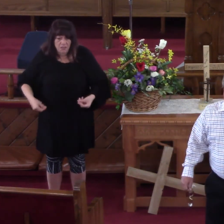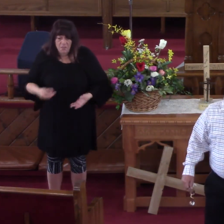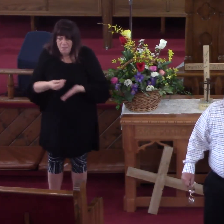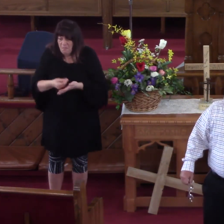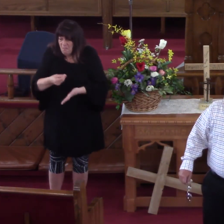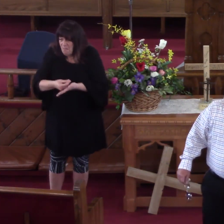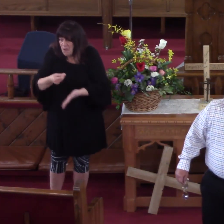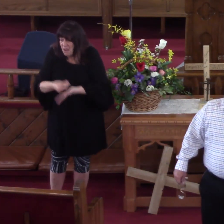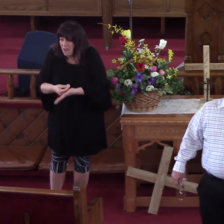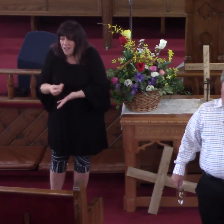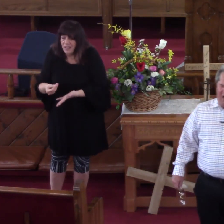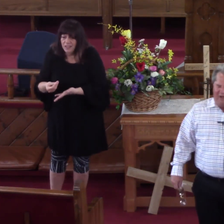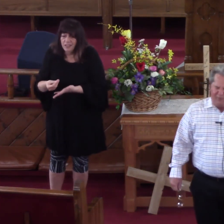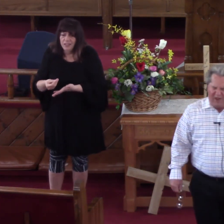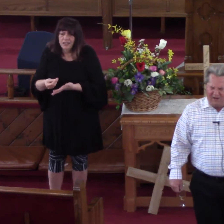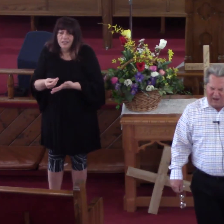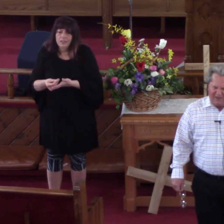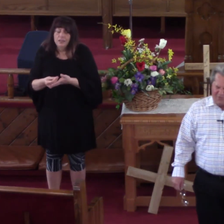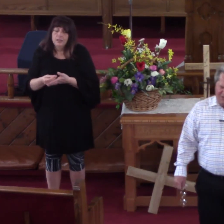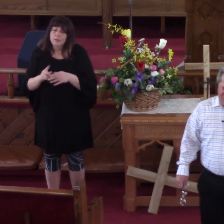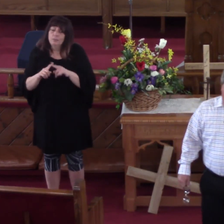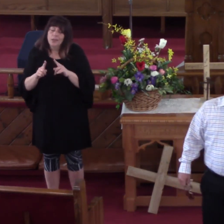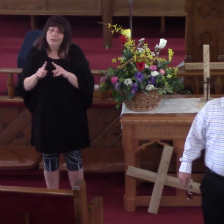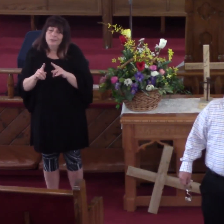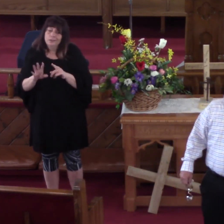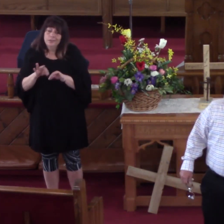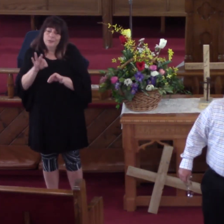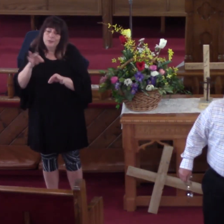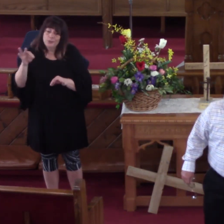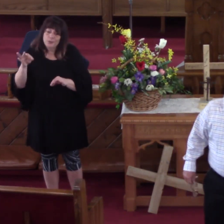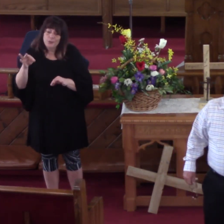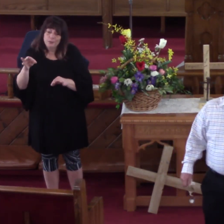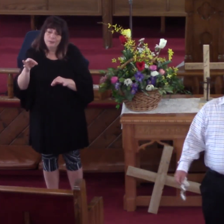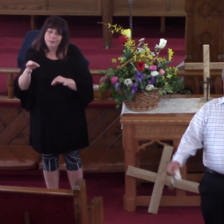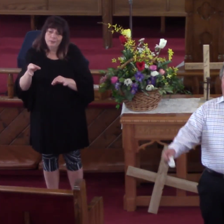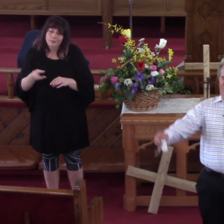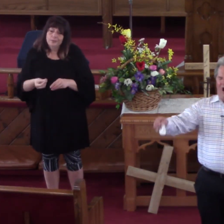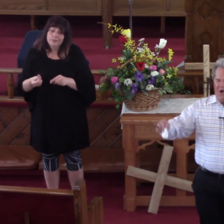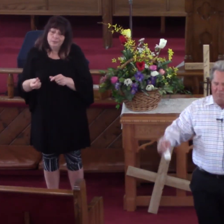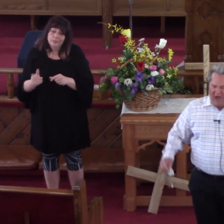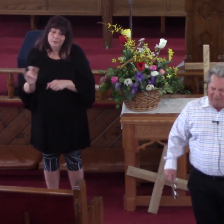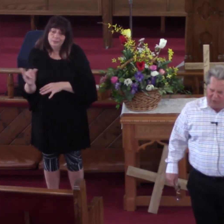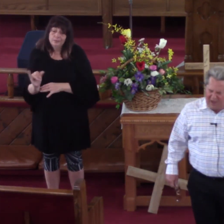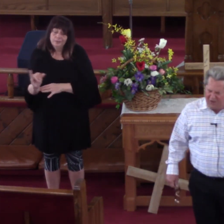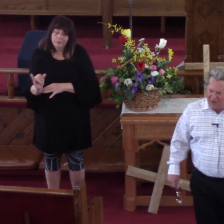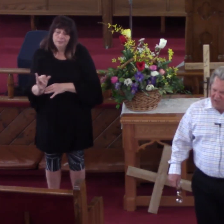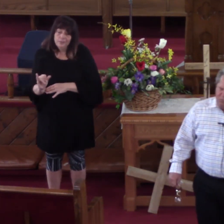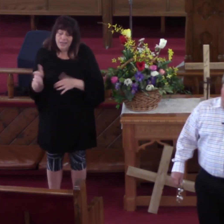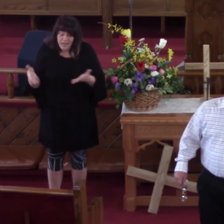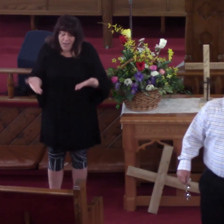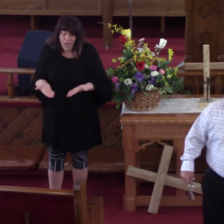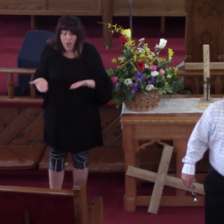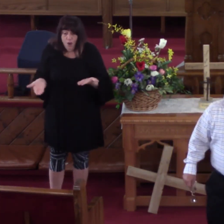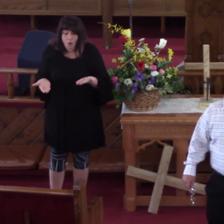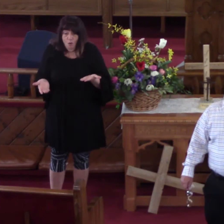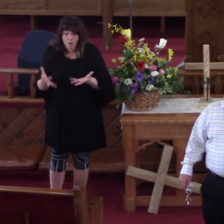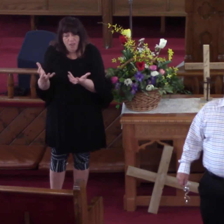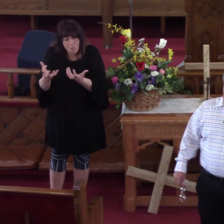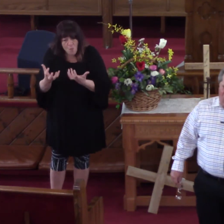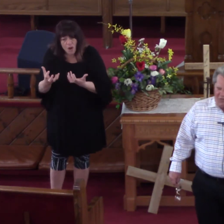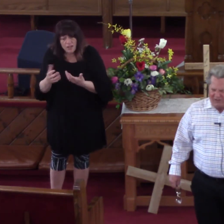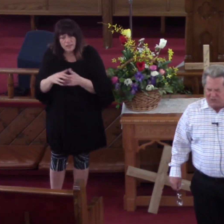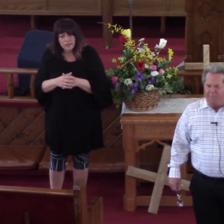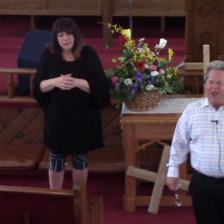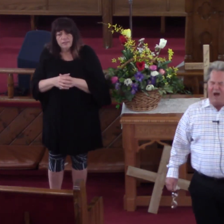Of Their Soul My Friend Like They Did But They Have And Here They Are My Friend In Want I